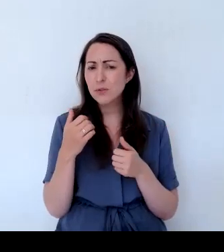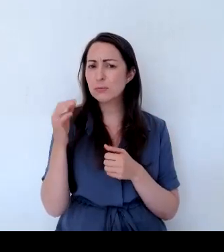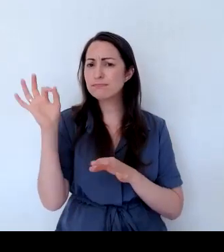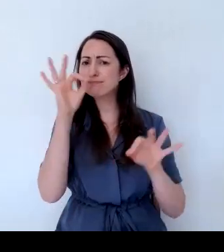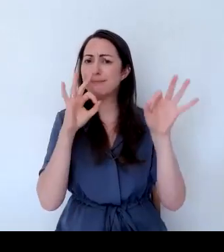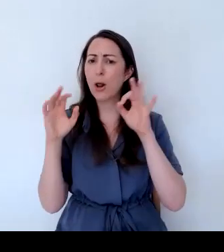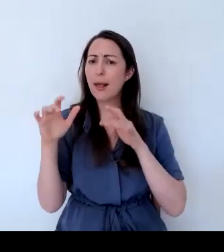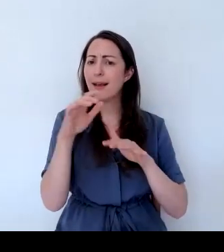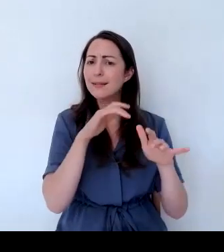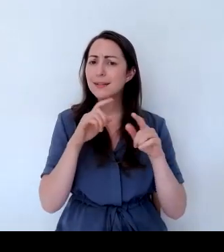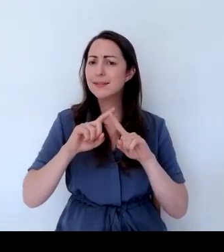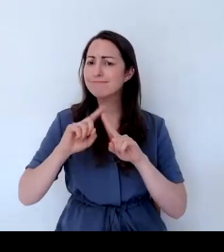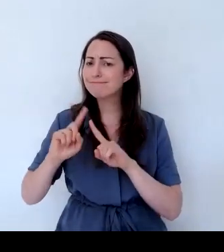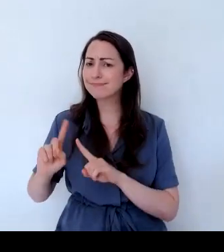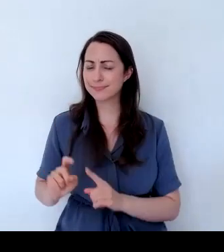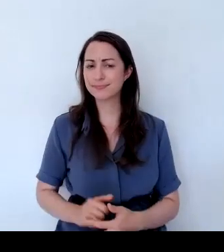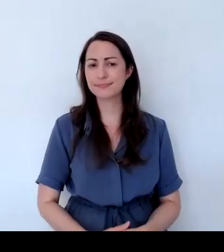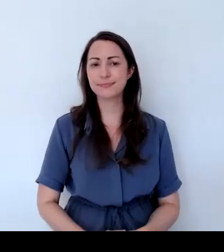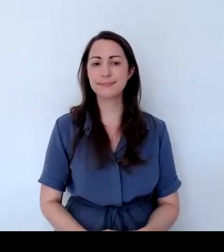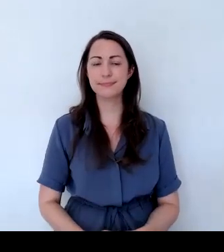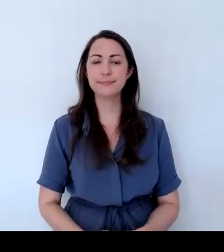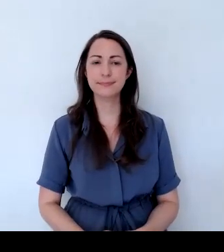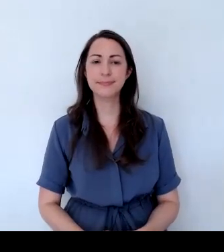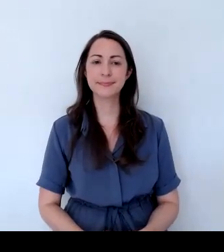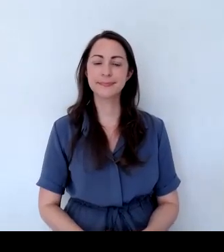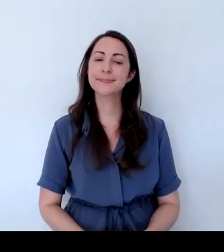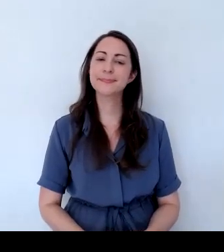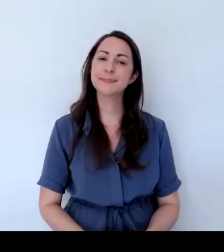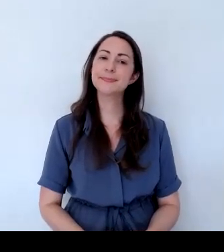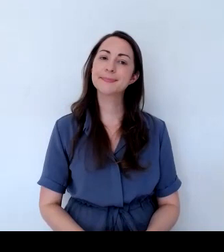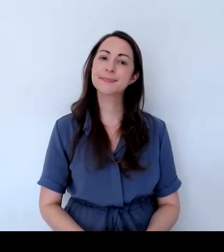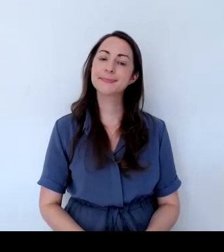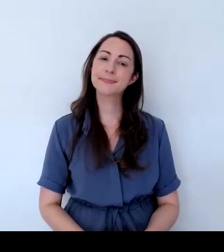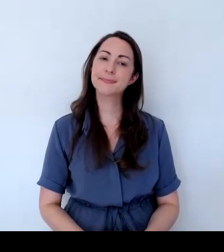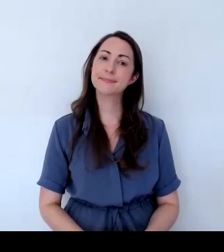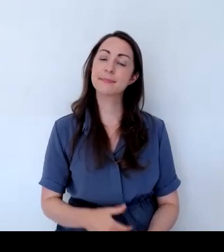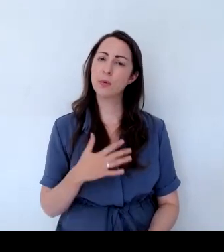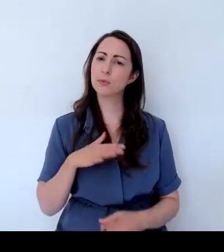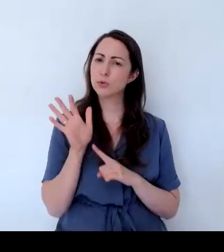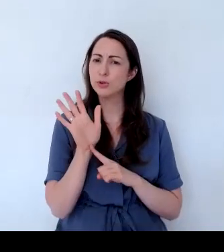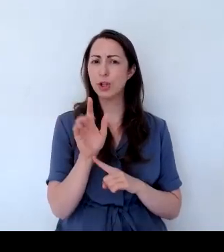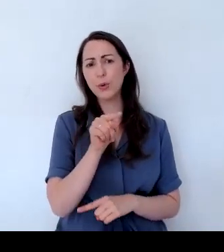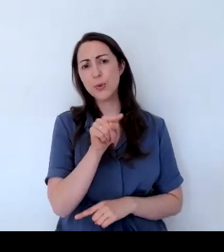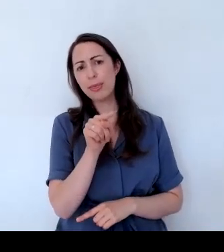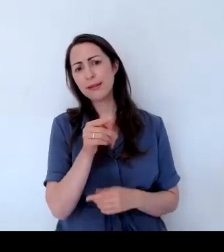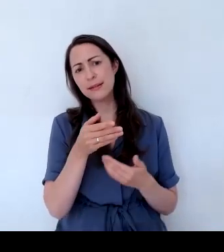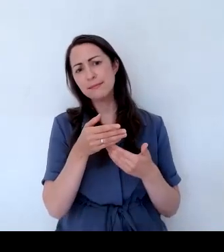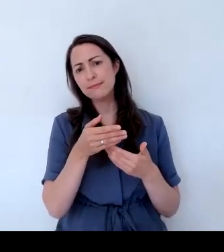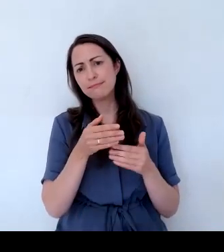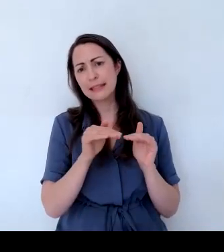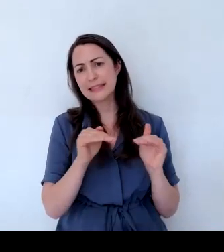And I just wanted to show you this stand that we've been developing, really.